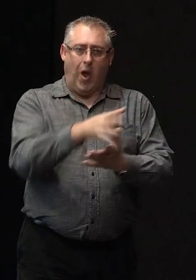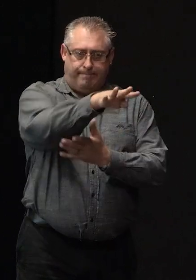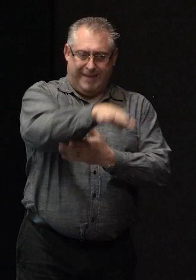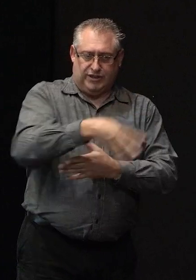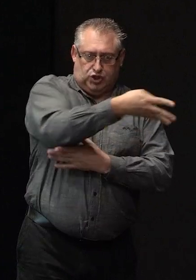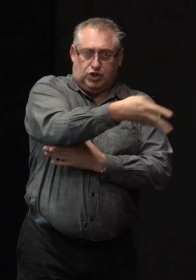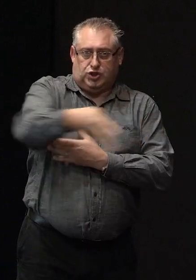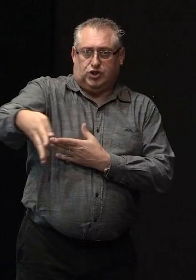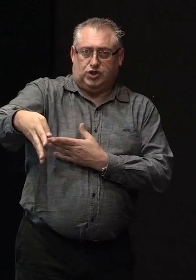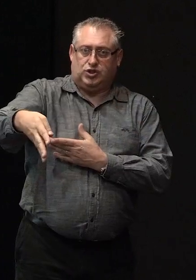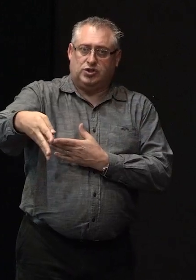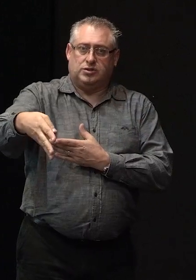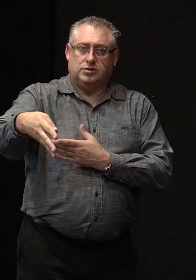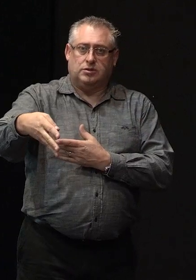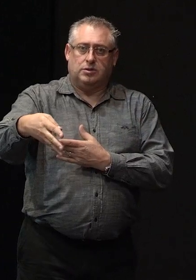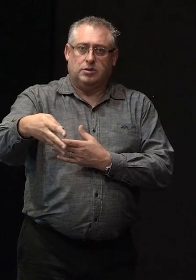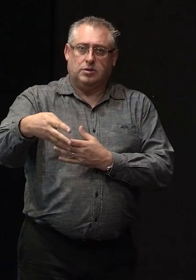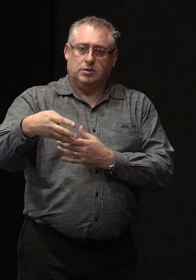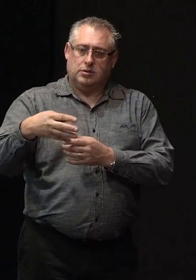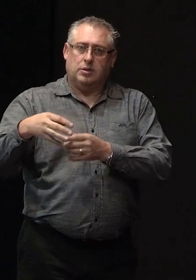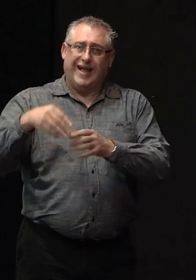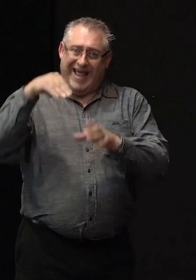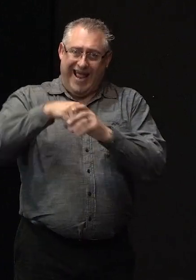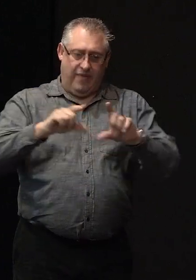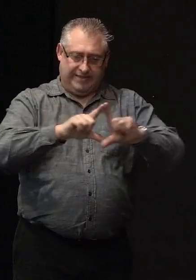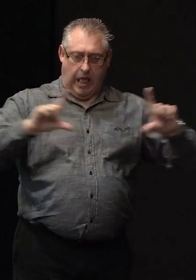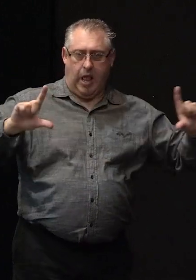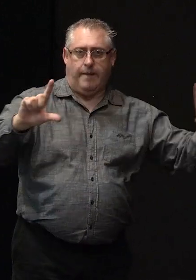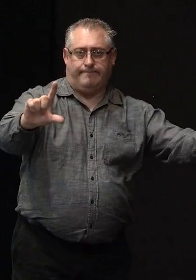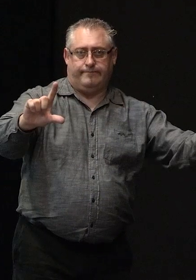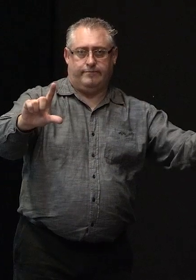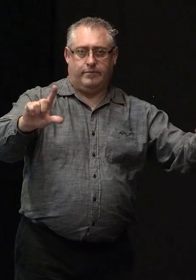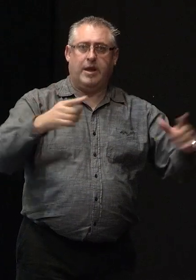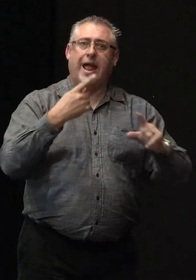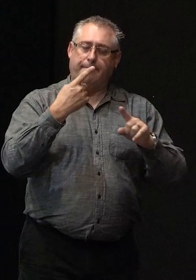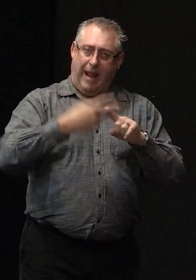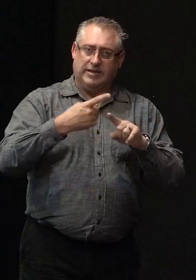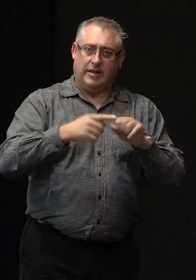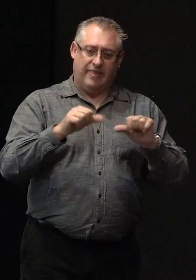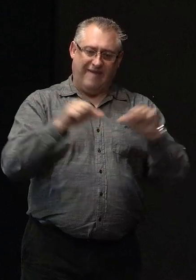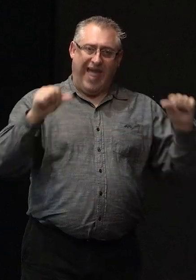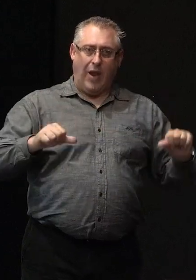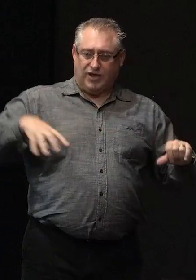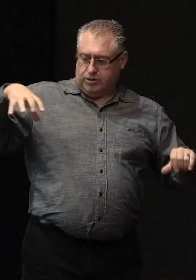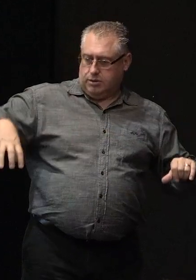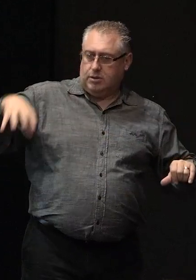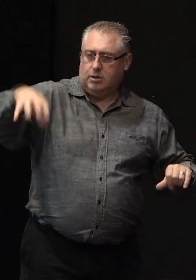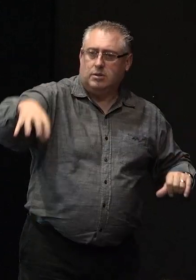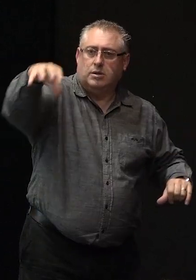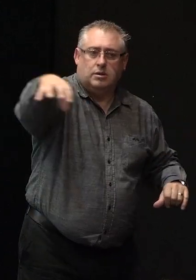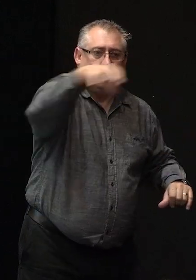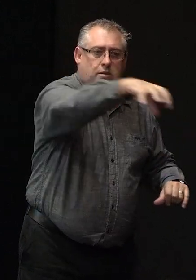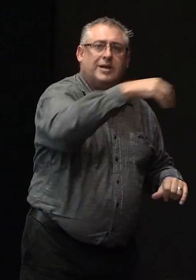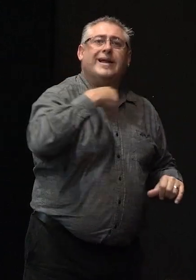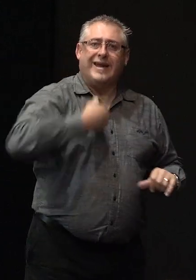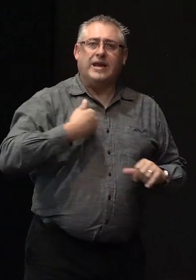and it's got to be ductile mesh within the slab and the foundation perimeter footings would need to have